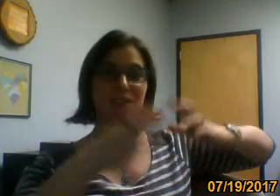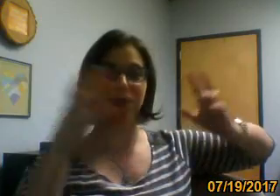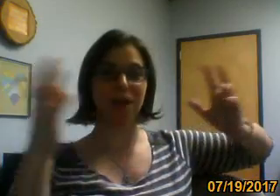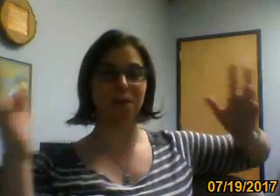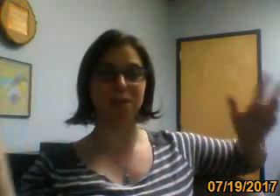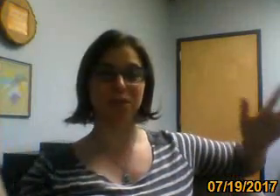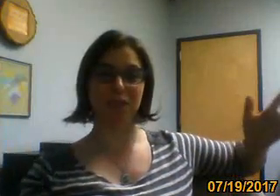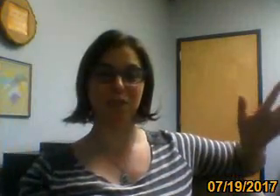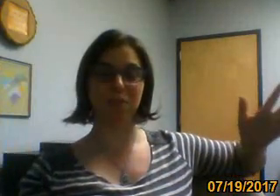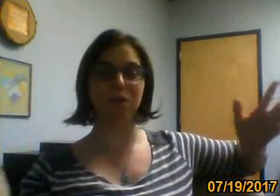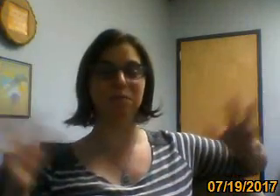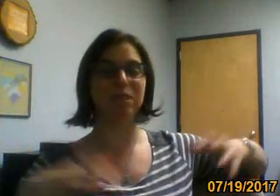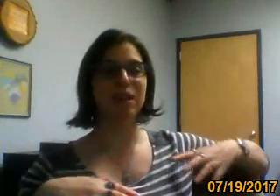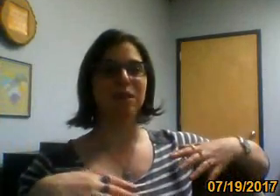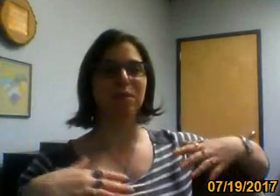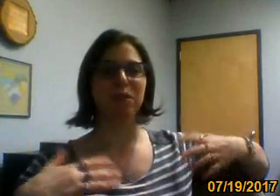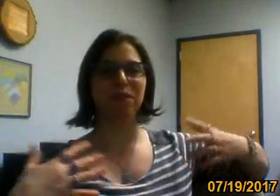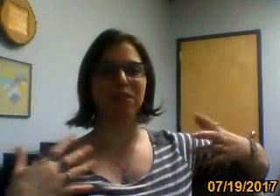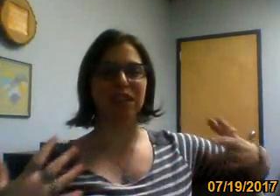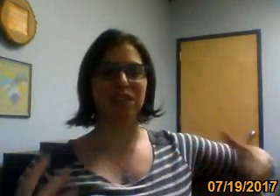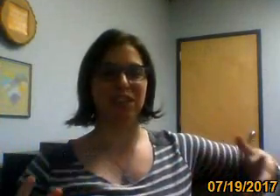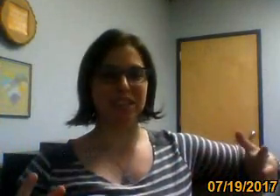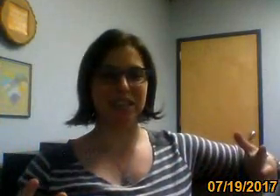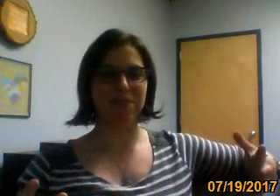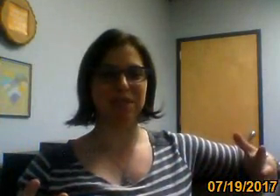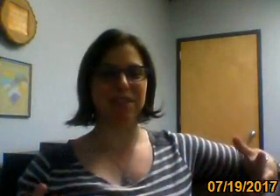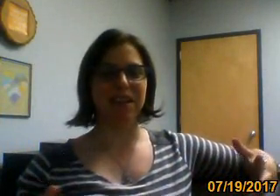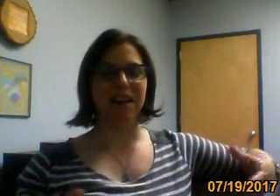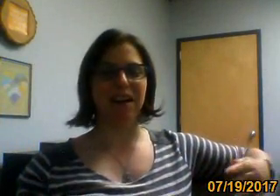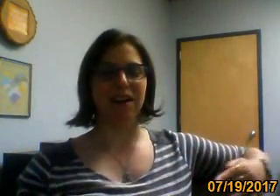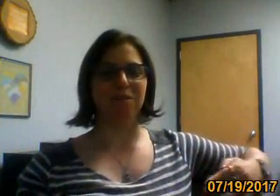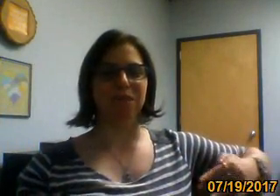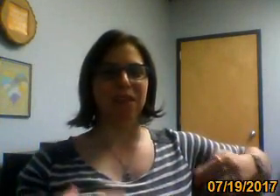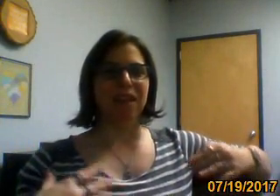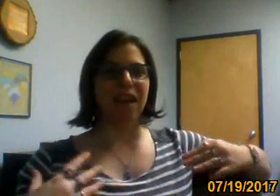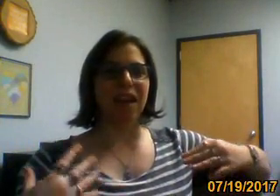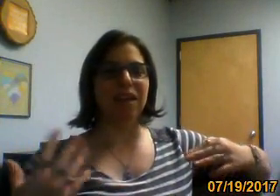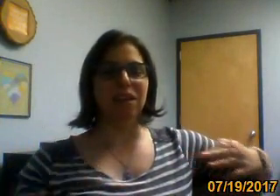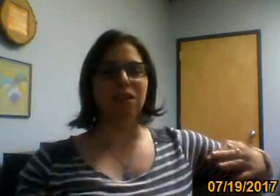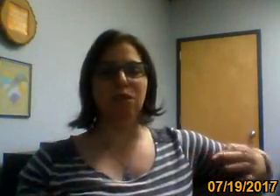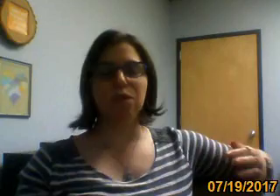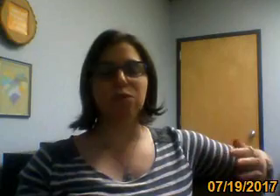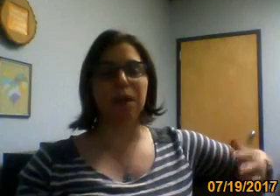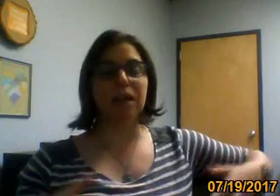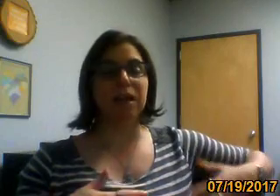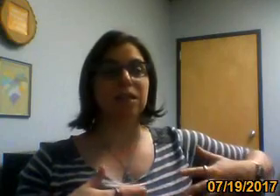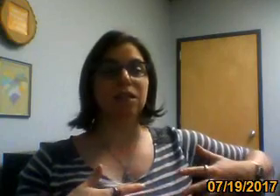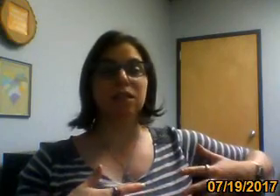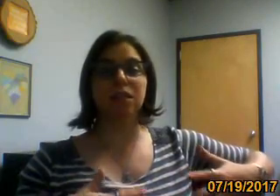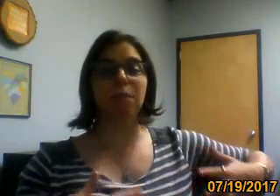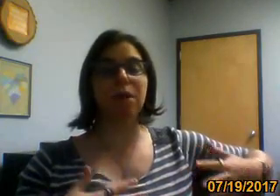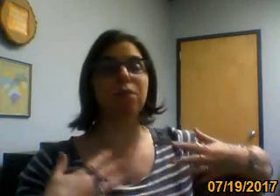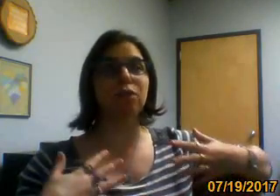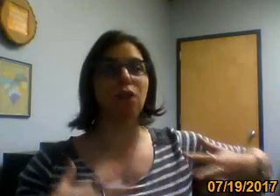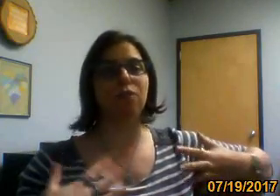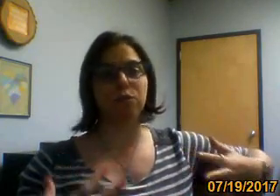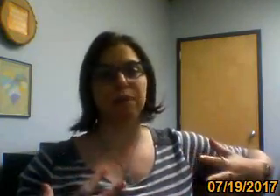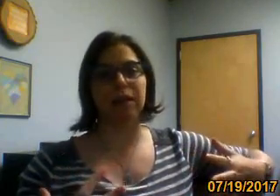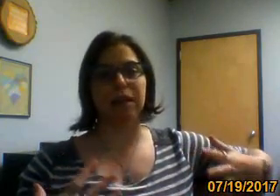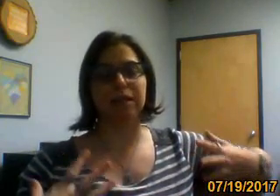these are flowers or these are blooms, but they weren't very good attempts. Um, and you know, for those paint nights, some people love those paint